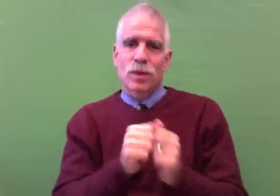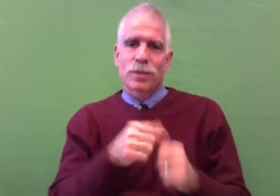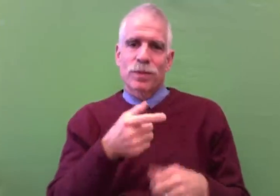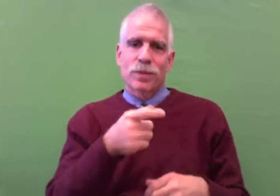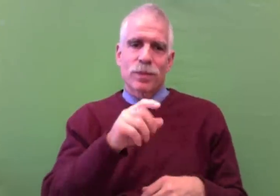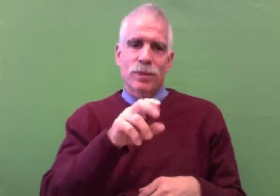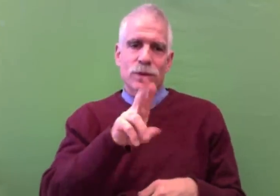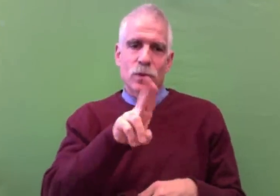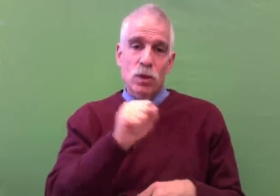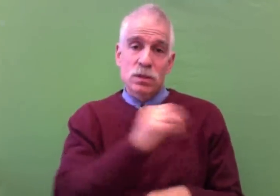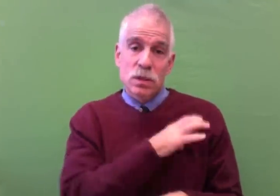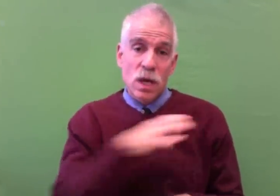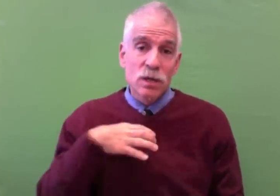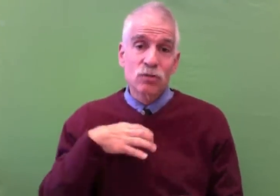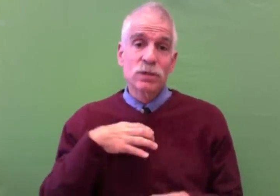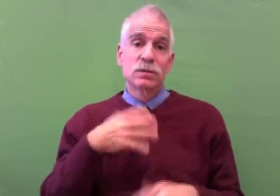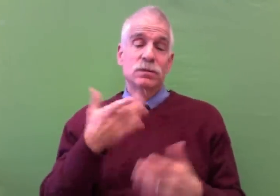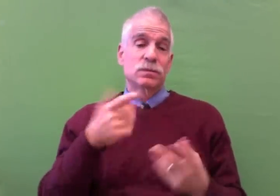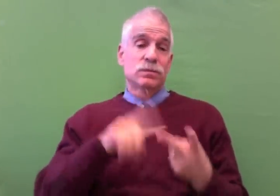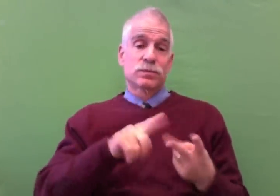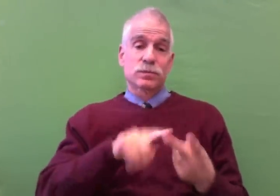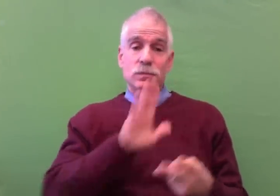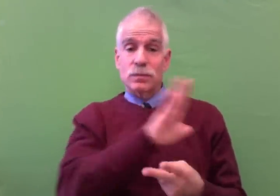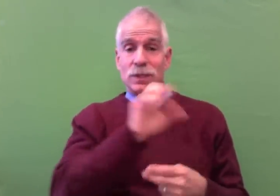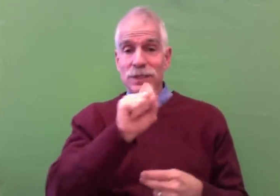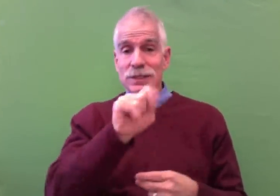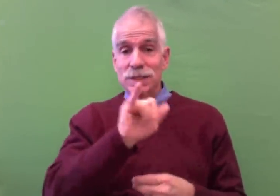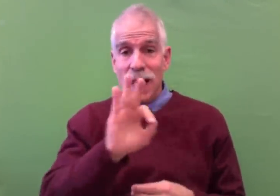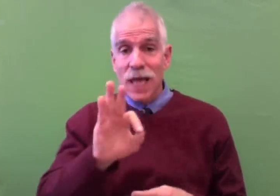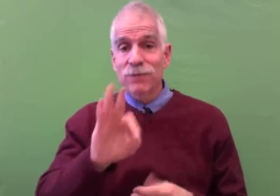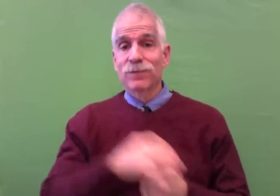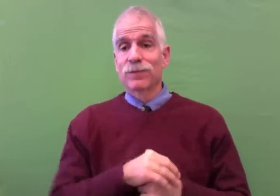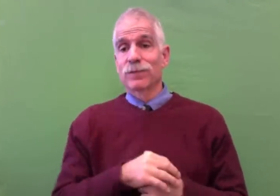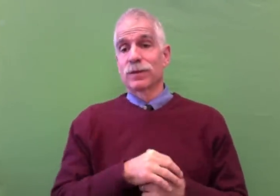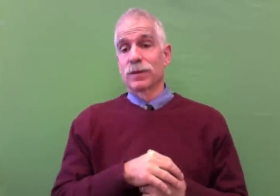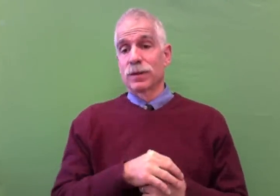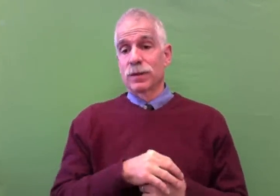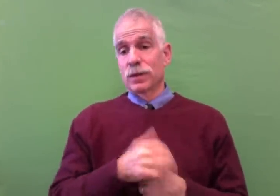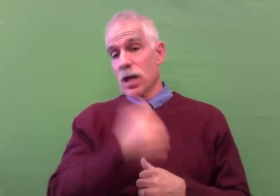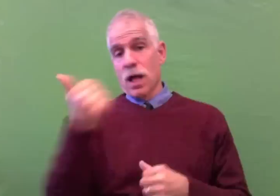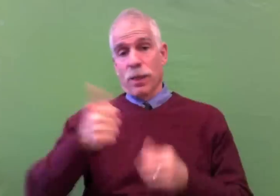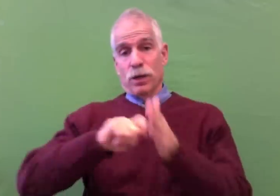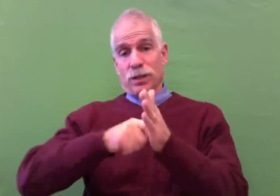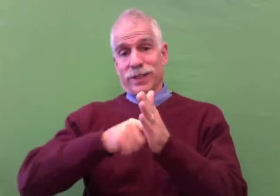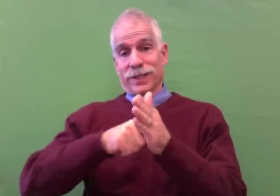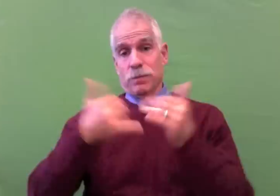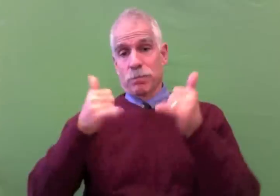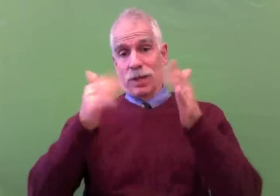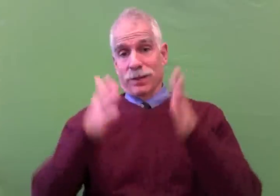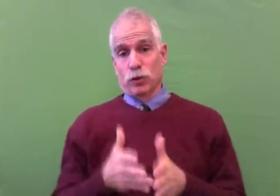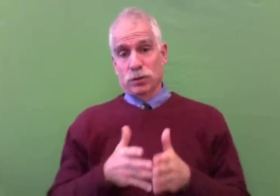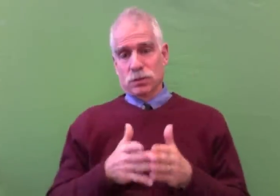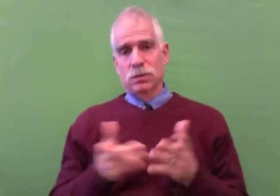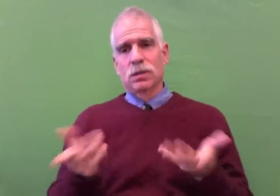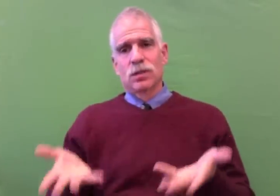This process is an opportunity for us to have more discussions with the United States Congress and staff and other key players